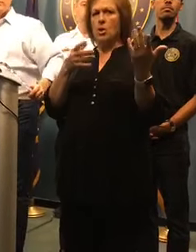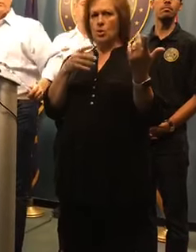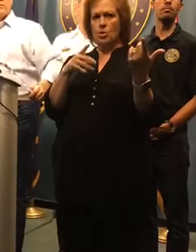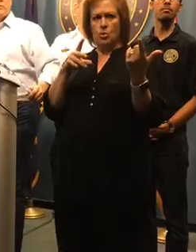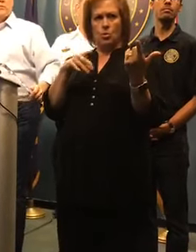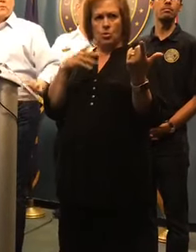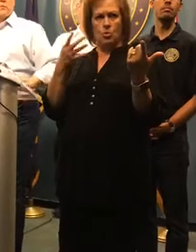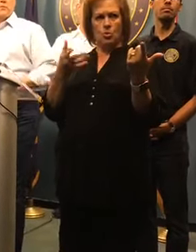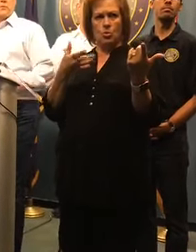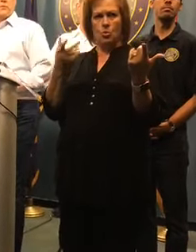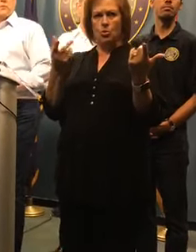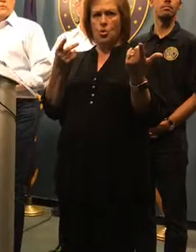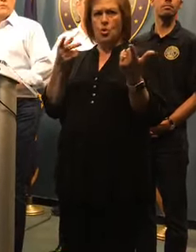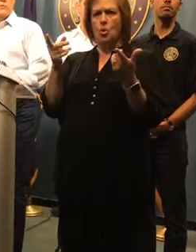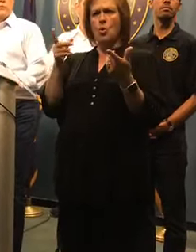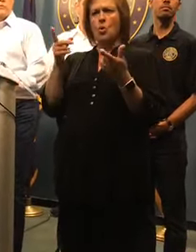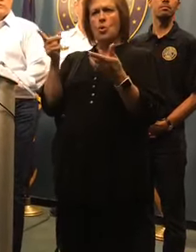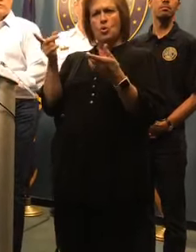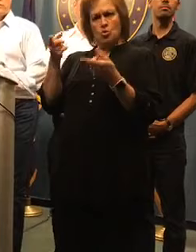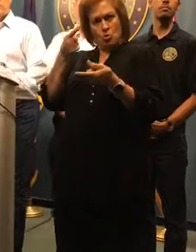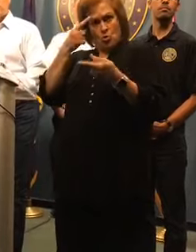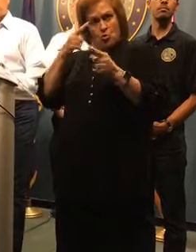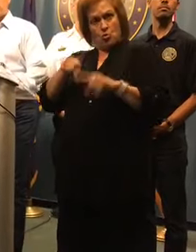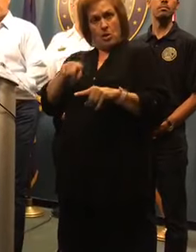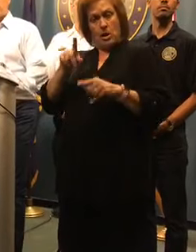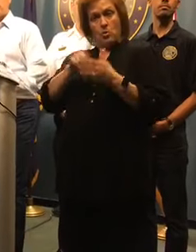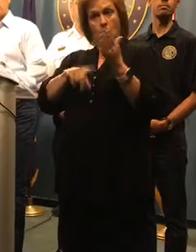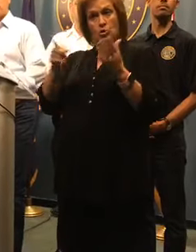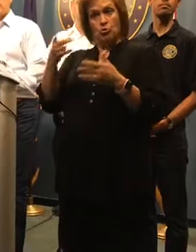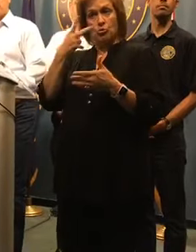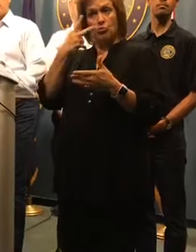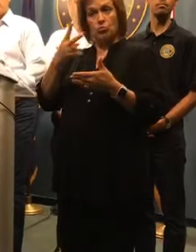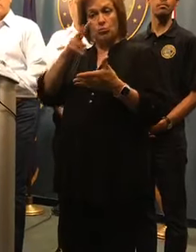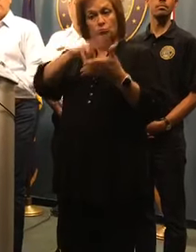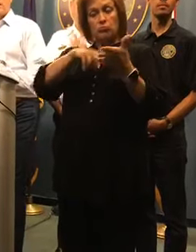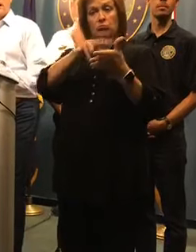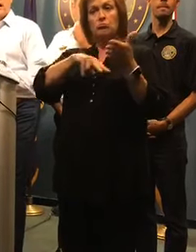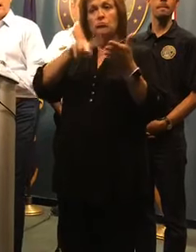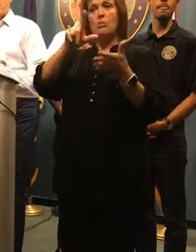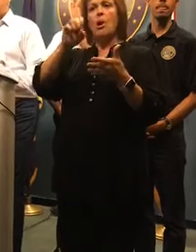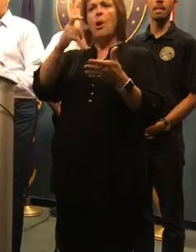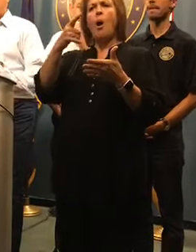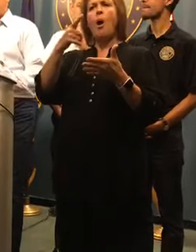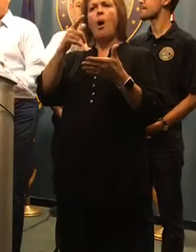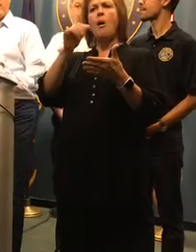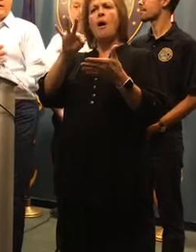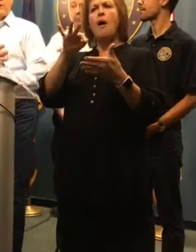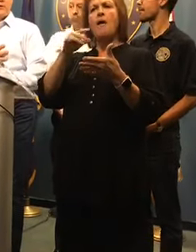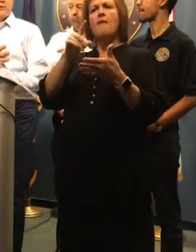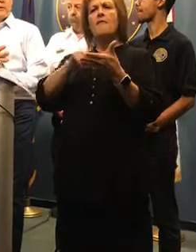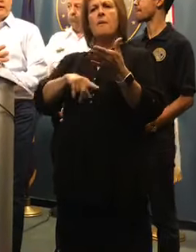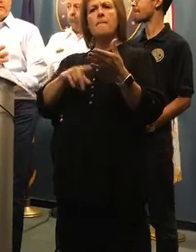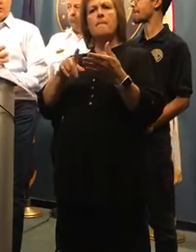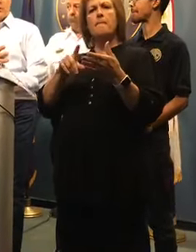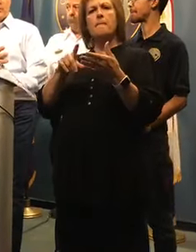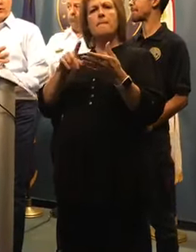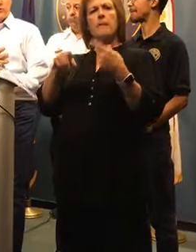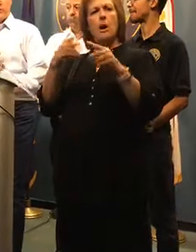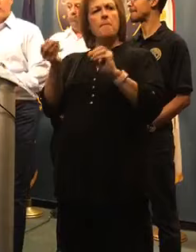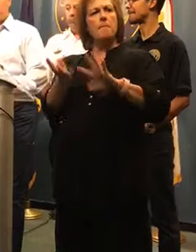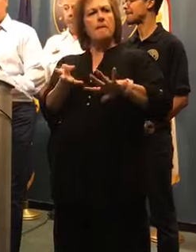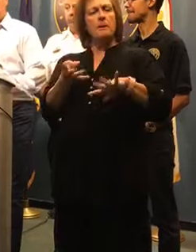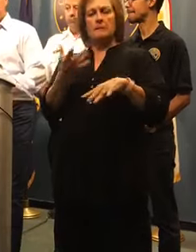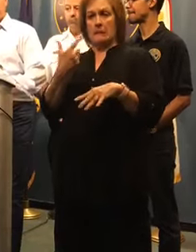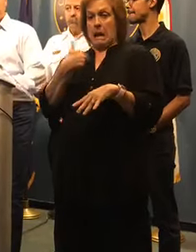have looked through the logs, whether you agree with his assessment of his point. I have not looked at the logs